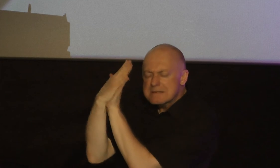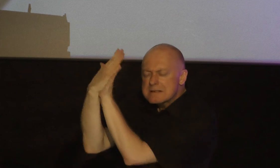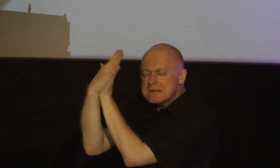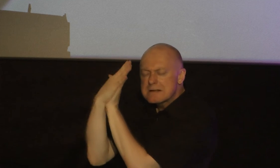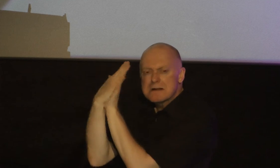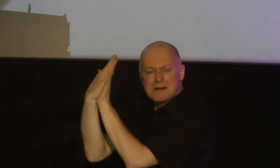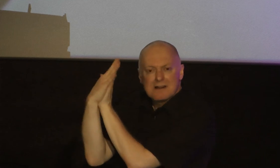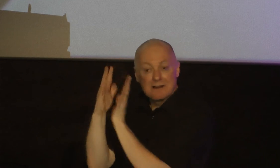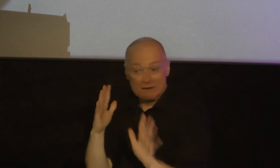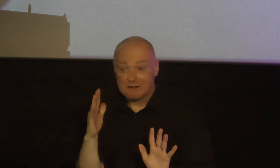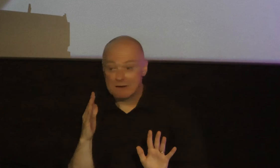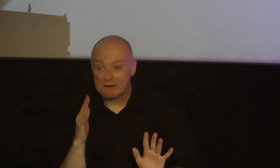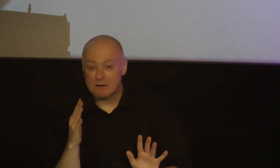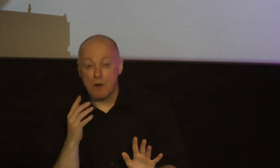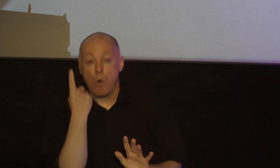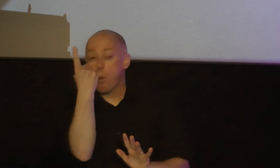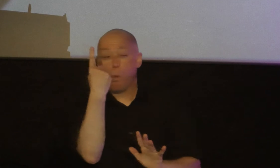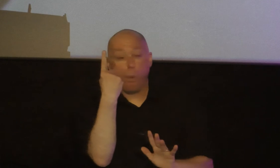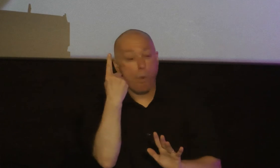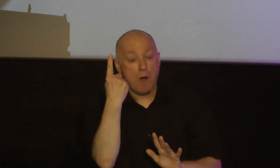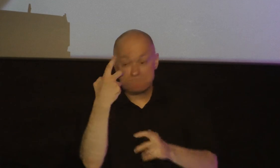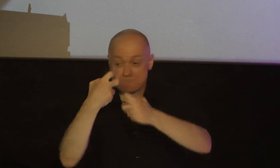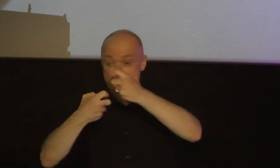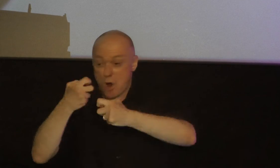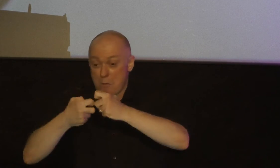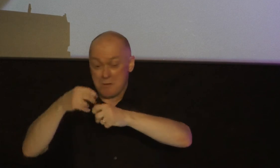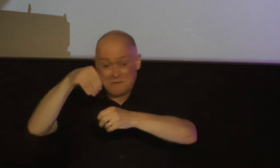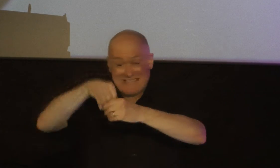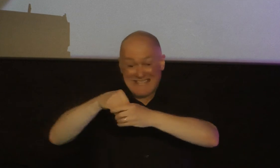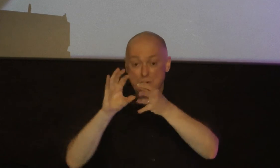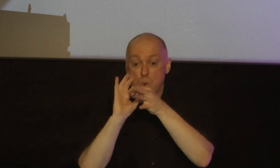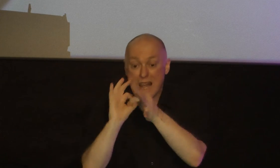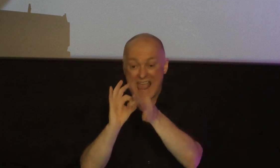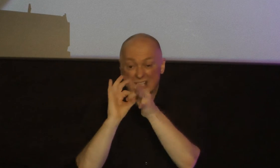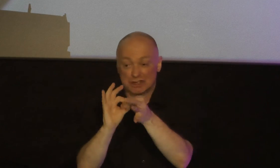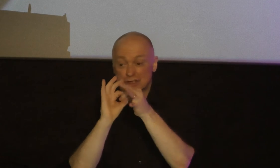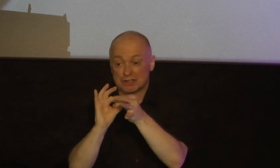and you know one of the most prevalent problems in relationships that break down